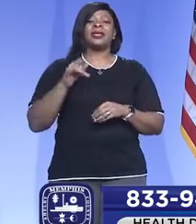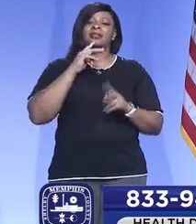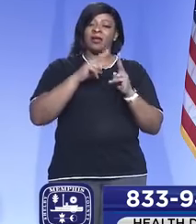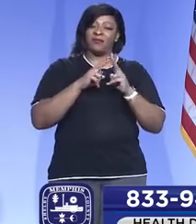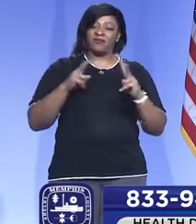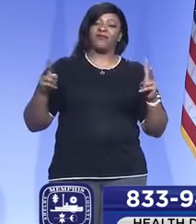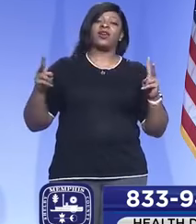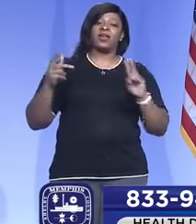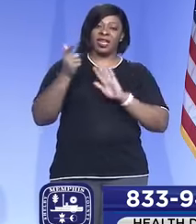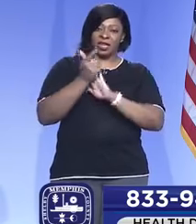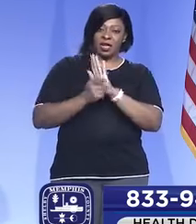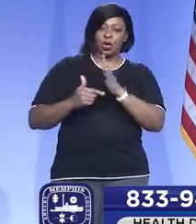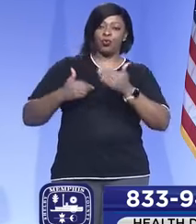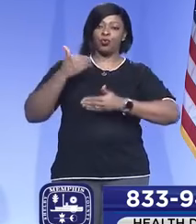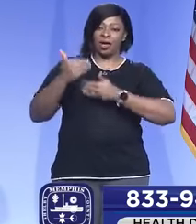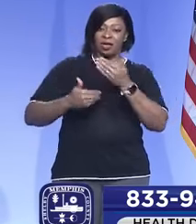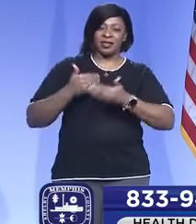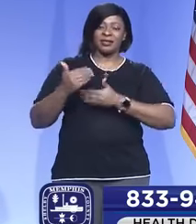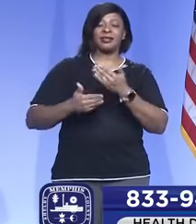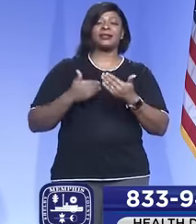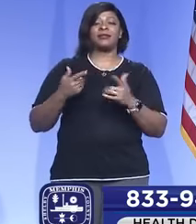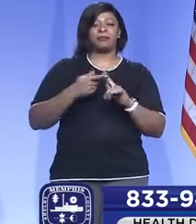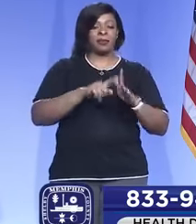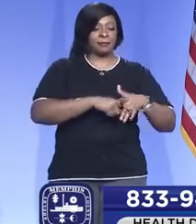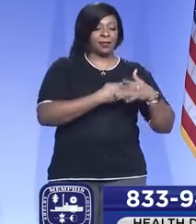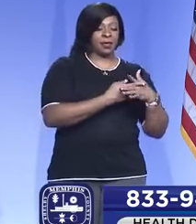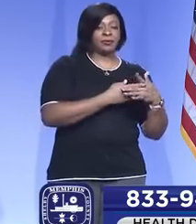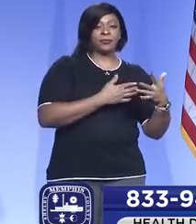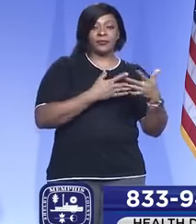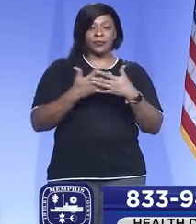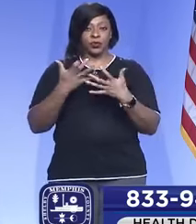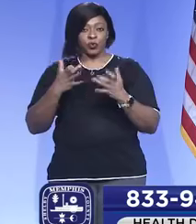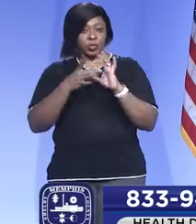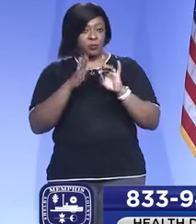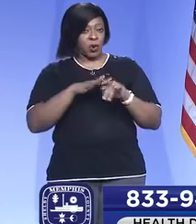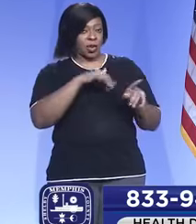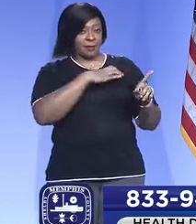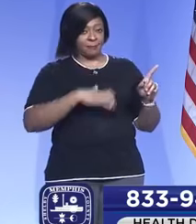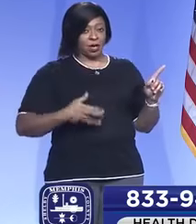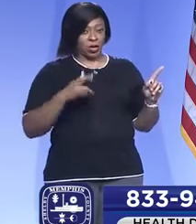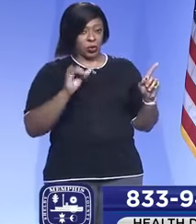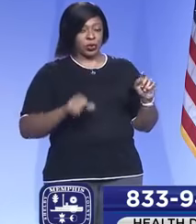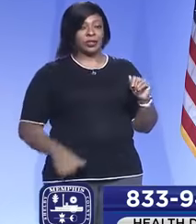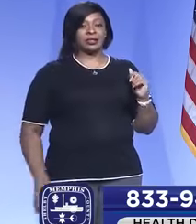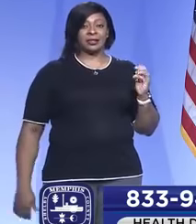very collegial process from the beginning. And do you want to comment on that, all, Mayor?